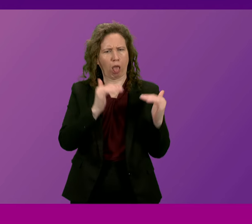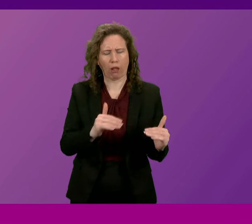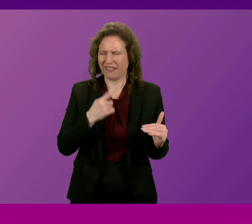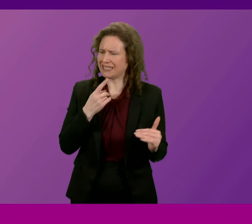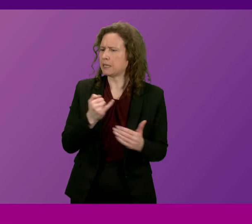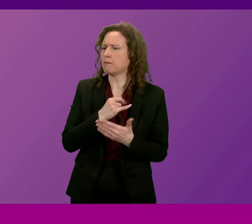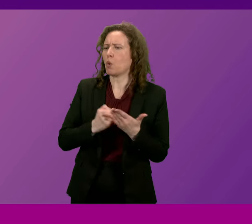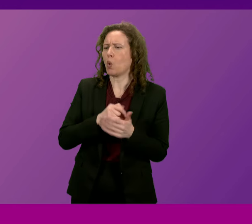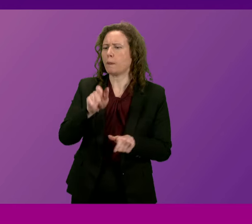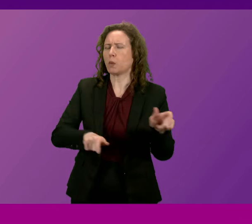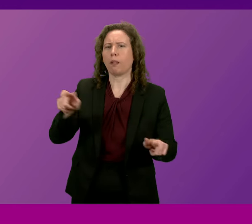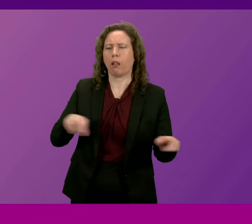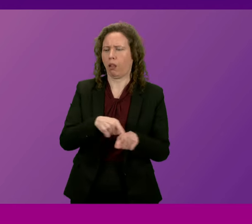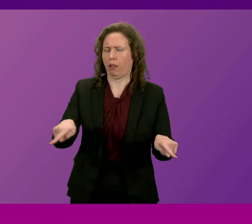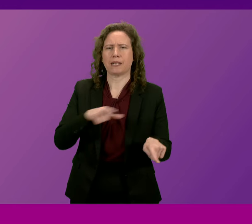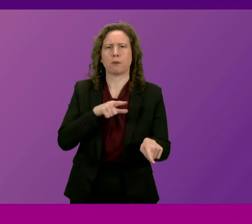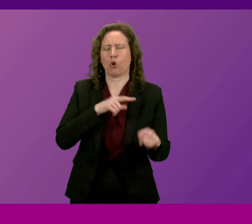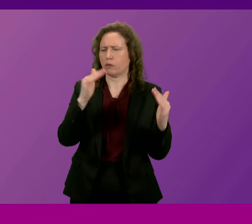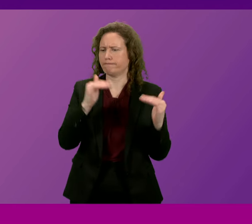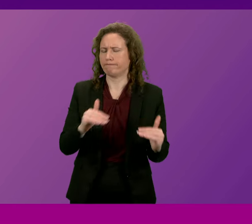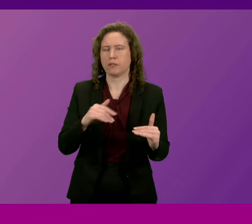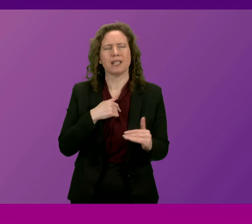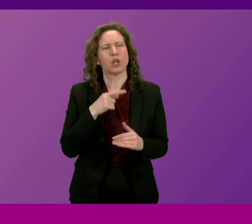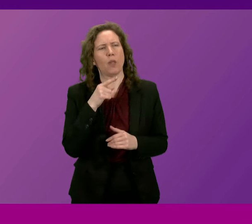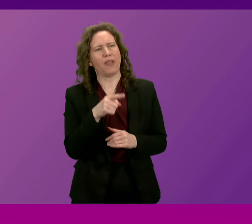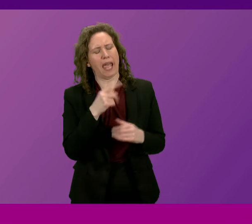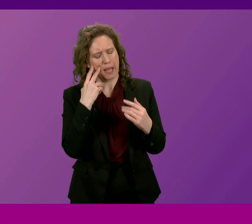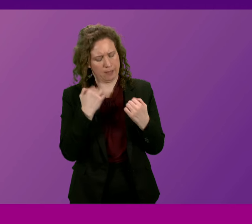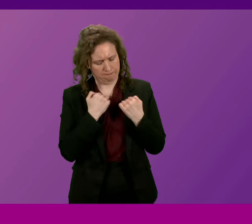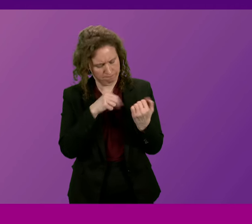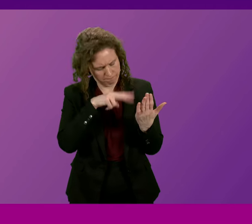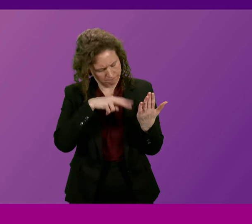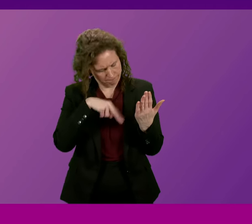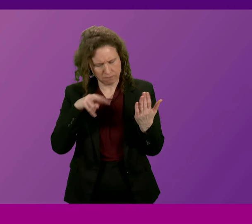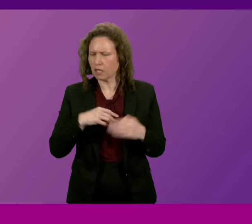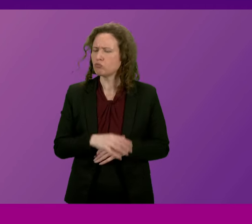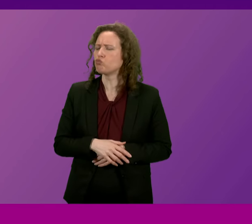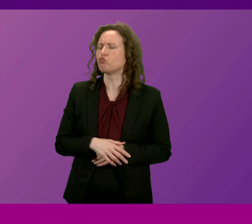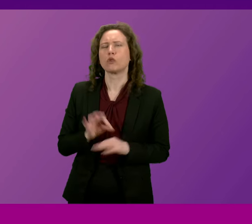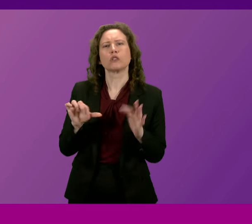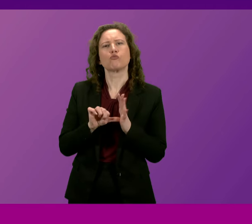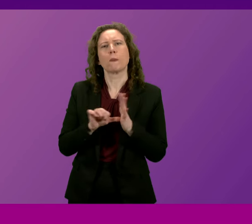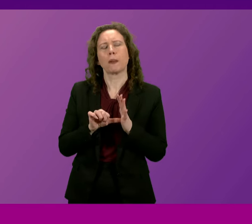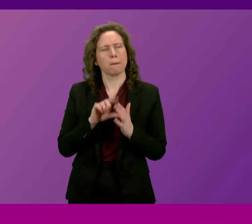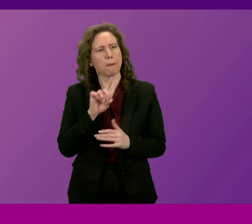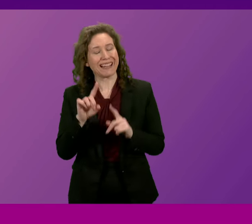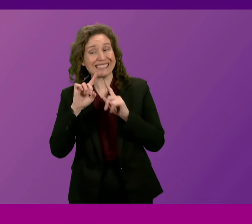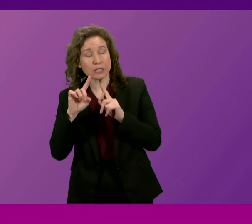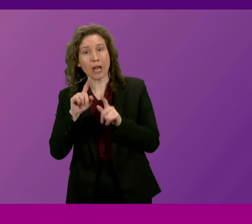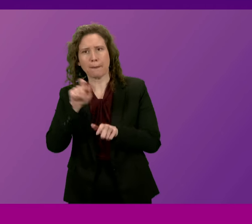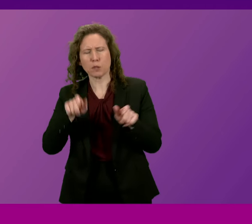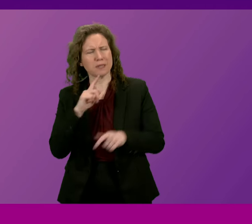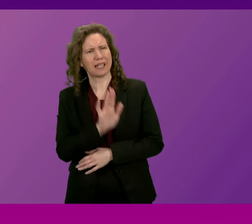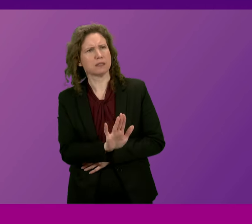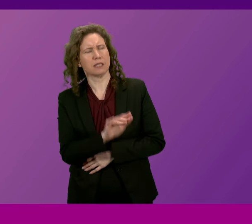accounts for the drop. So after essentially marking their own homework, the SQA has said there was no problem, despite teachers and pupils